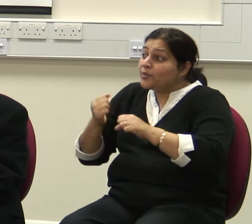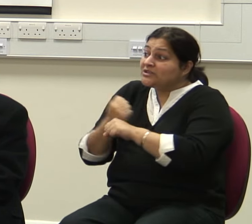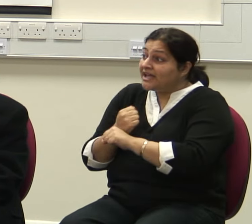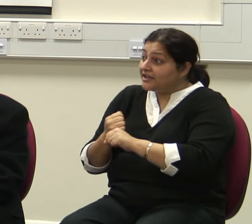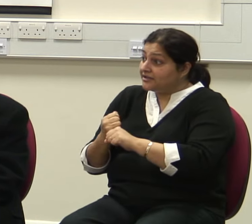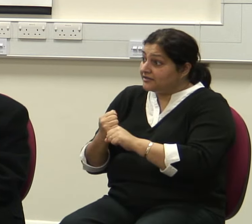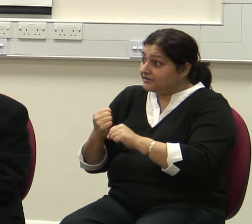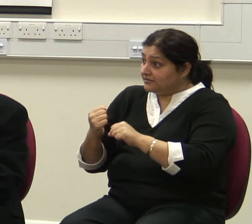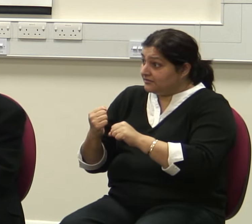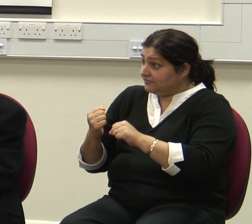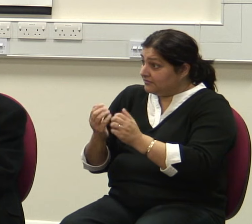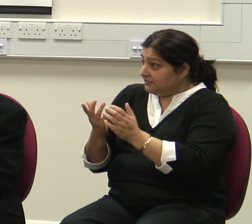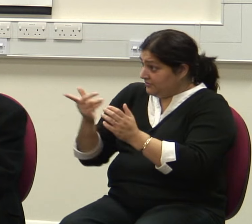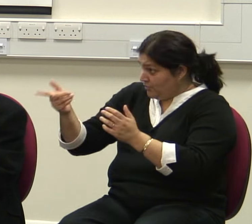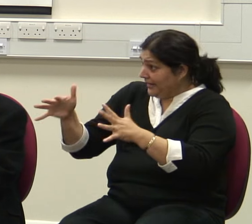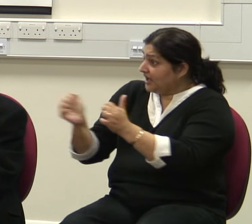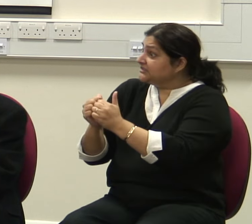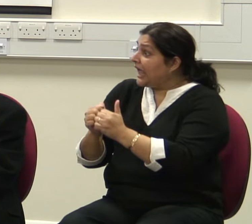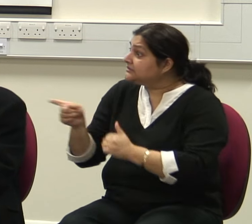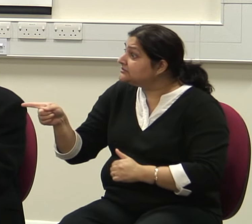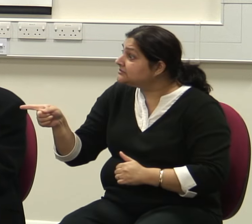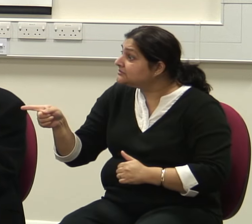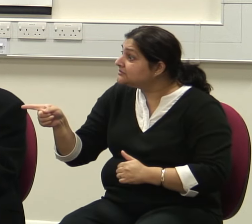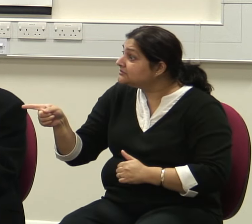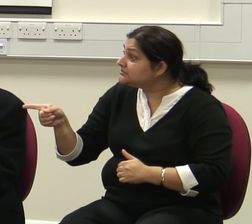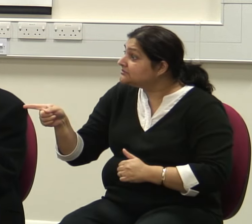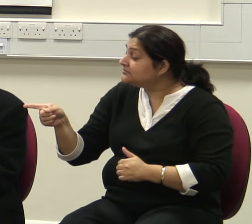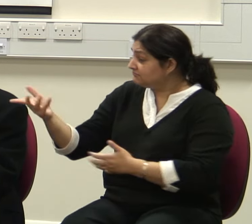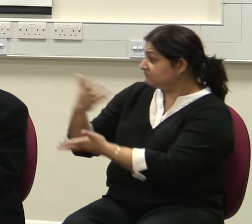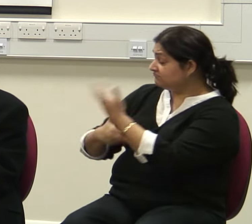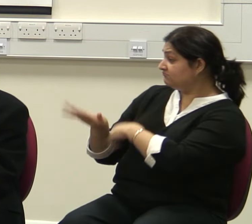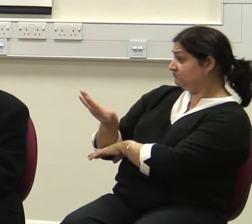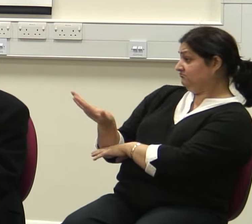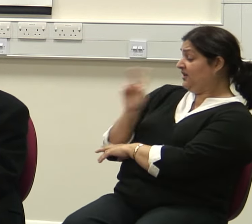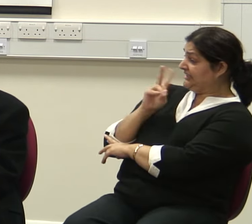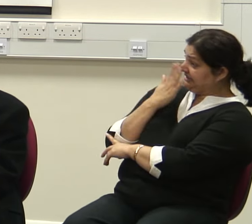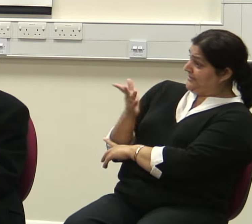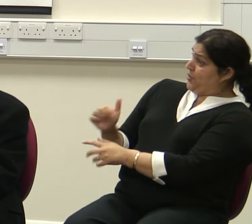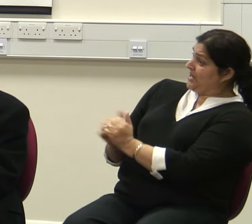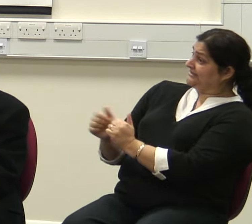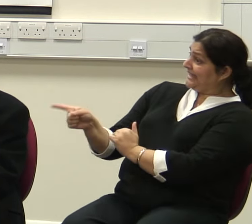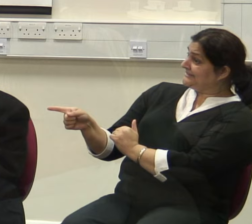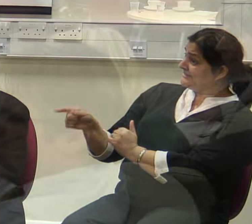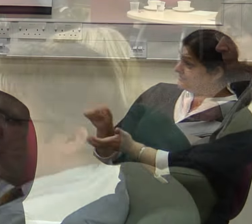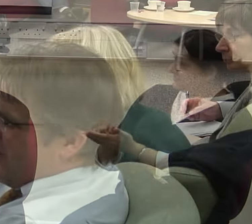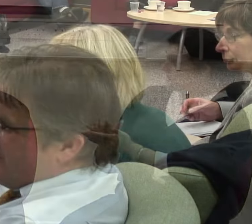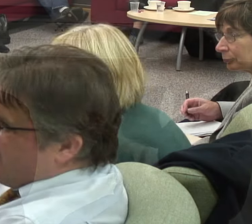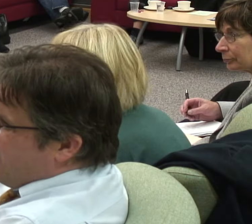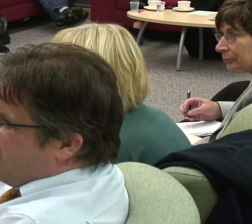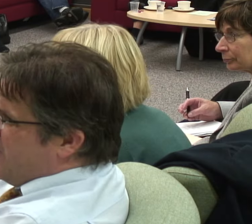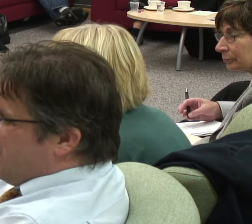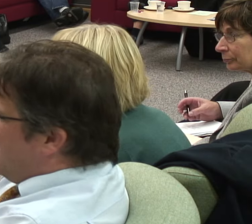You implied that in your entire narrative. Now if so then I am entirely applauding your approach to it. So you think that it's a...